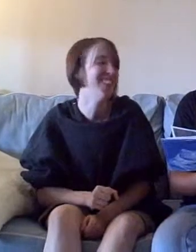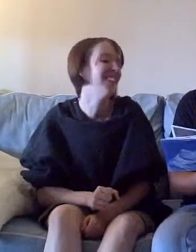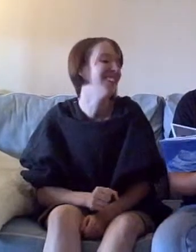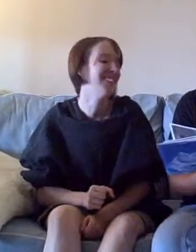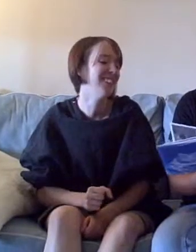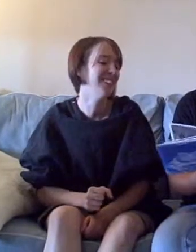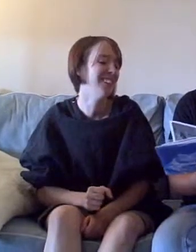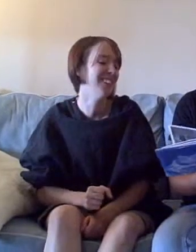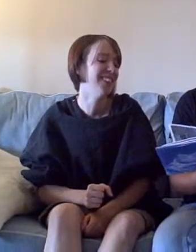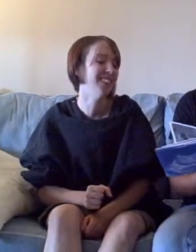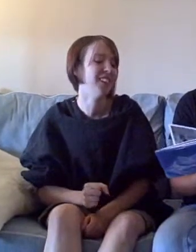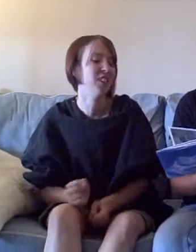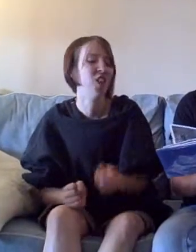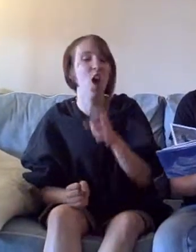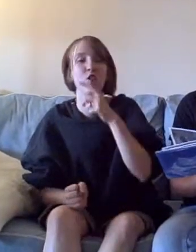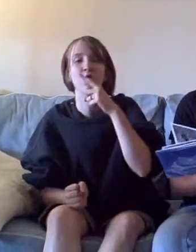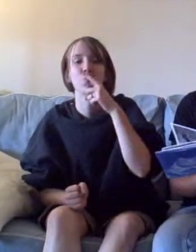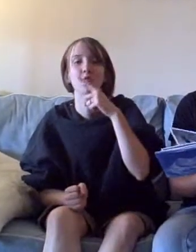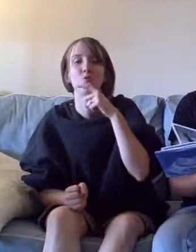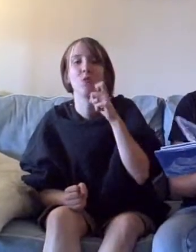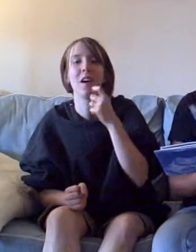Dry lips.